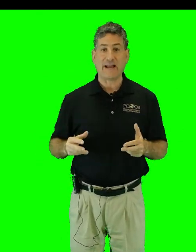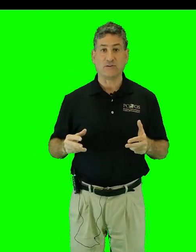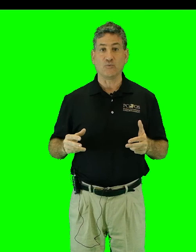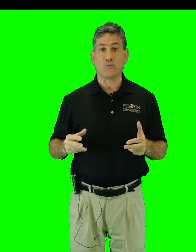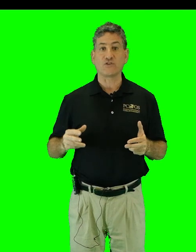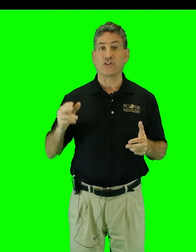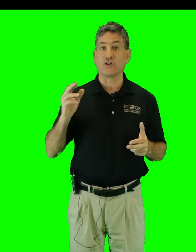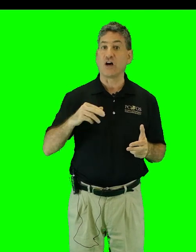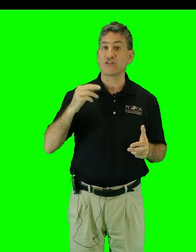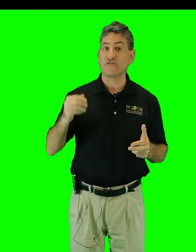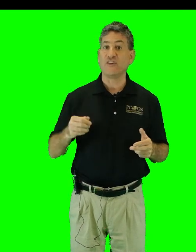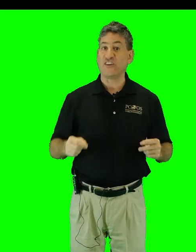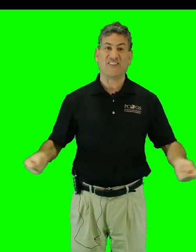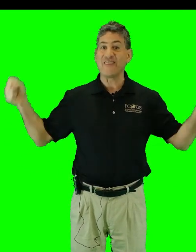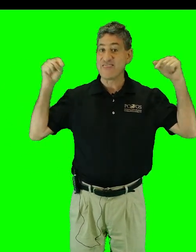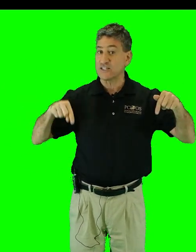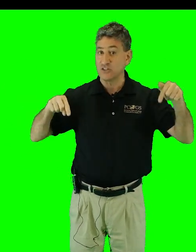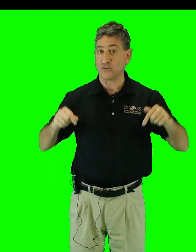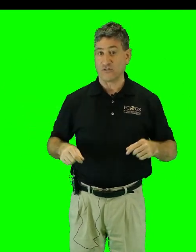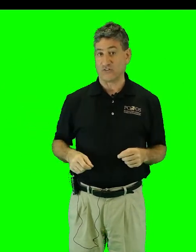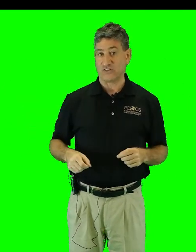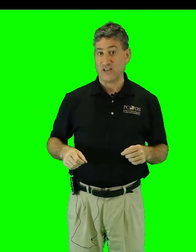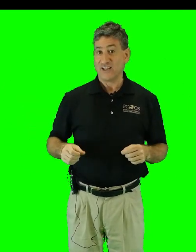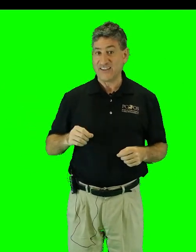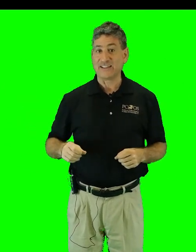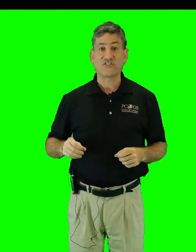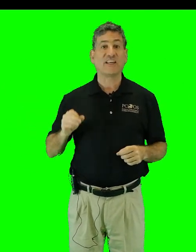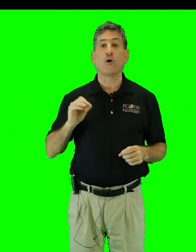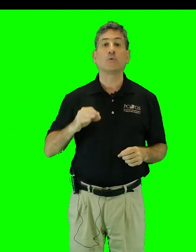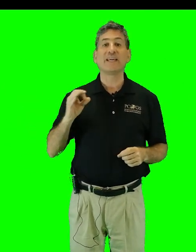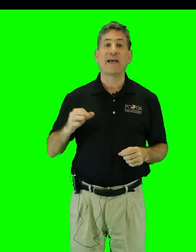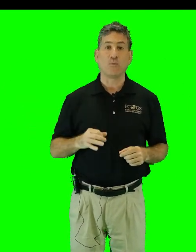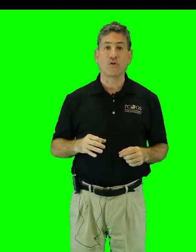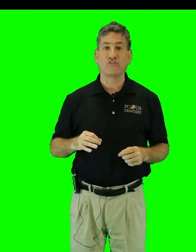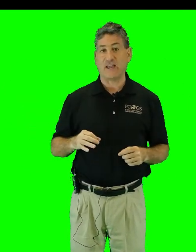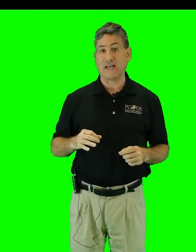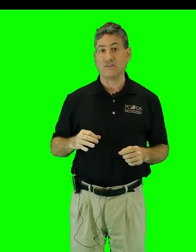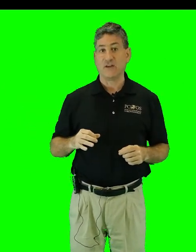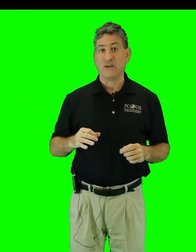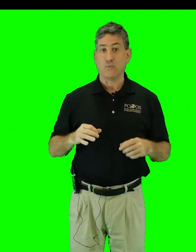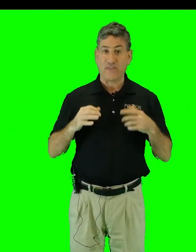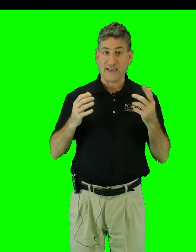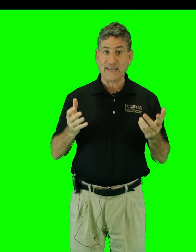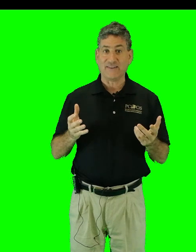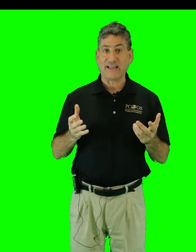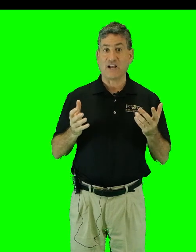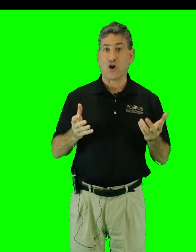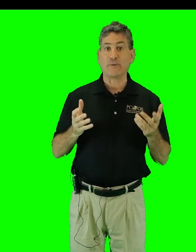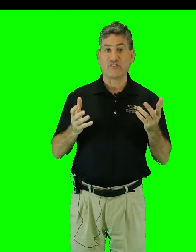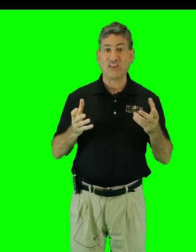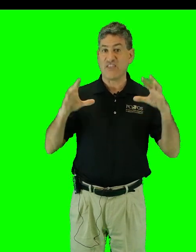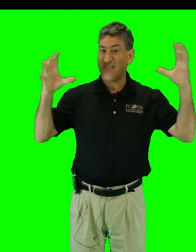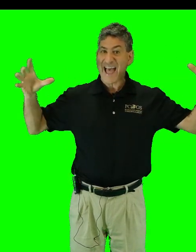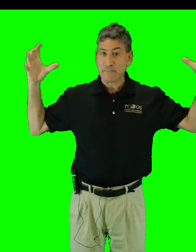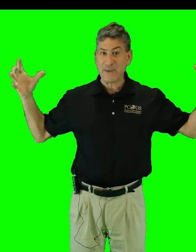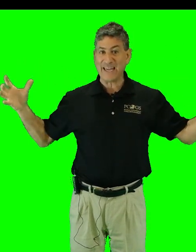loop which the laws of physics in this universe tell us can only get worse and where the heat and carbon sink that big